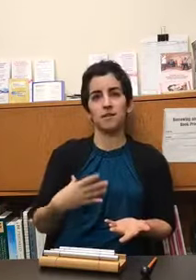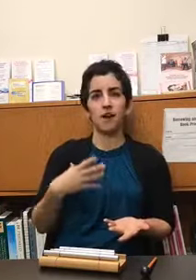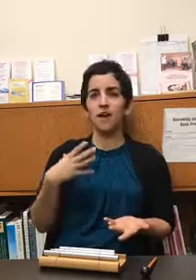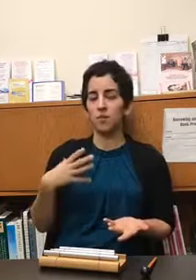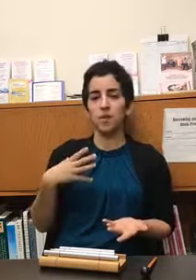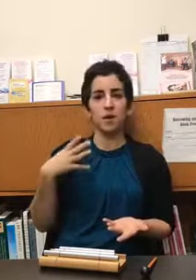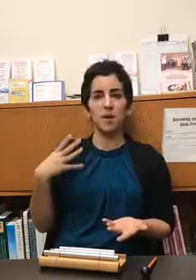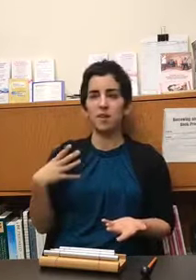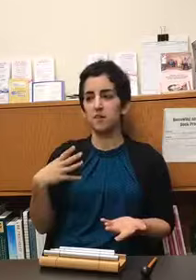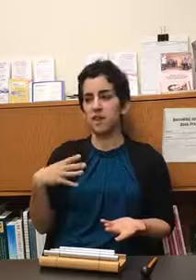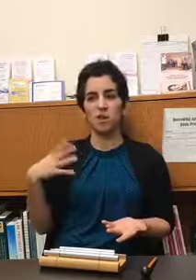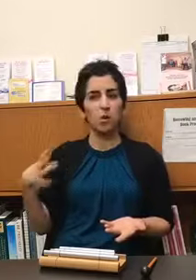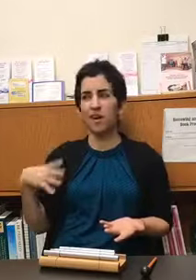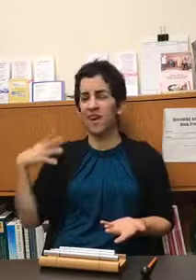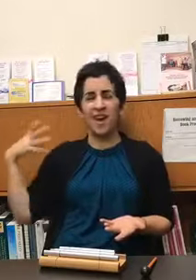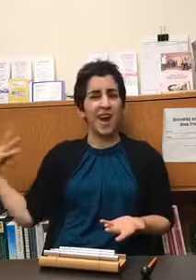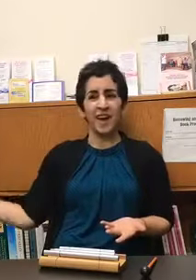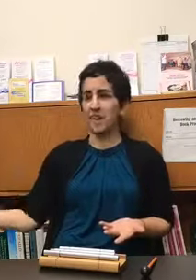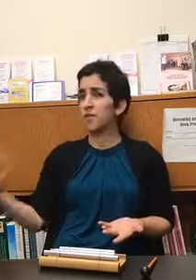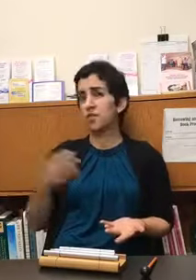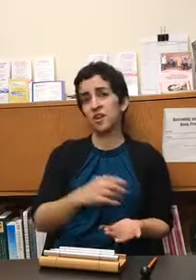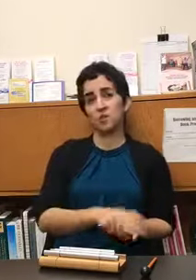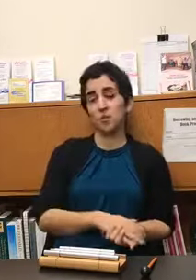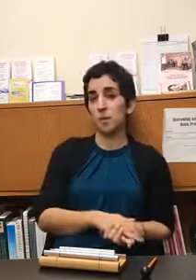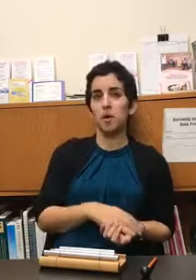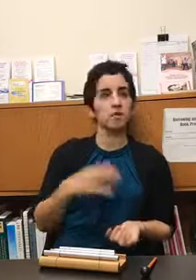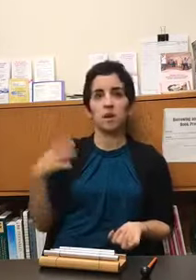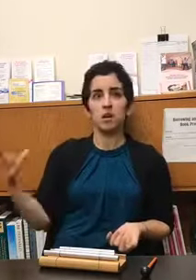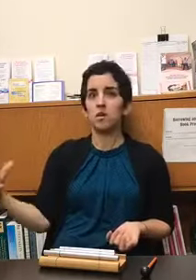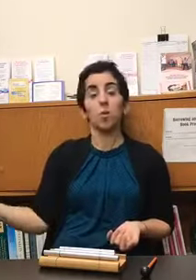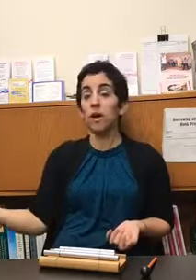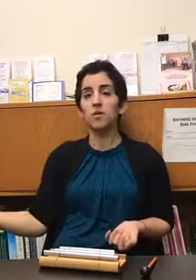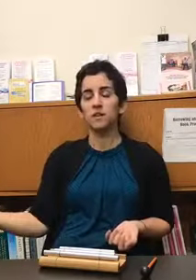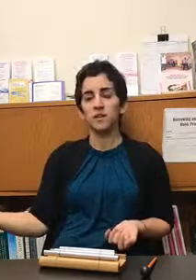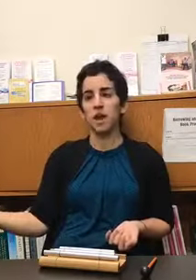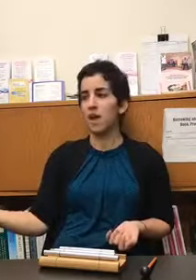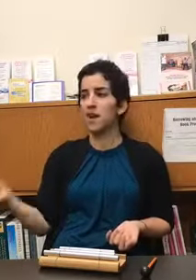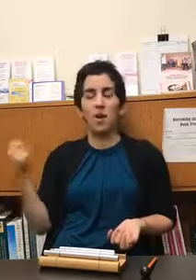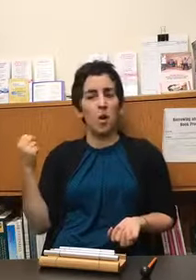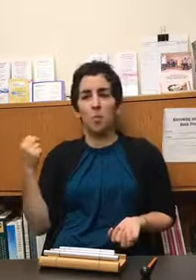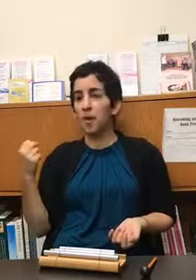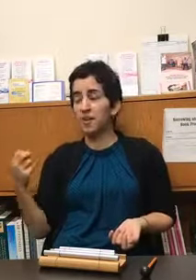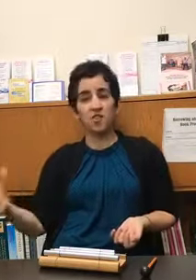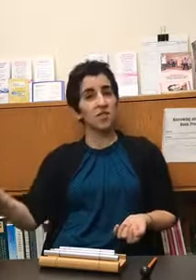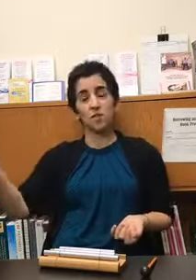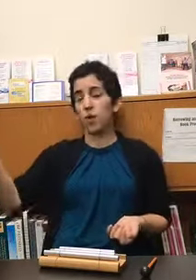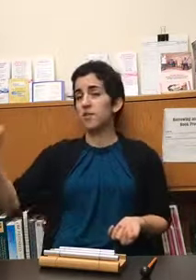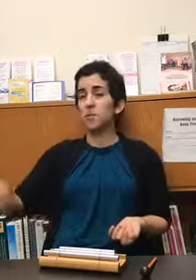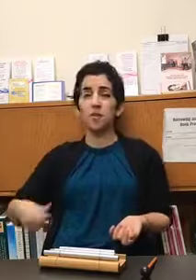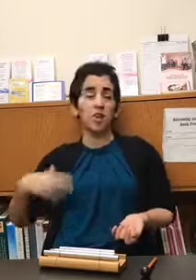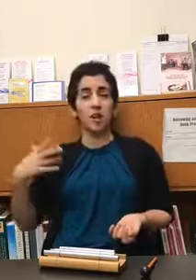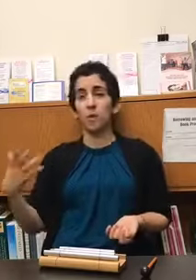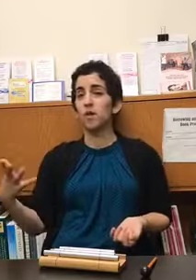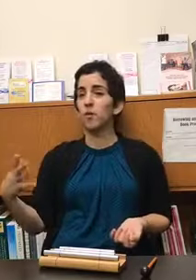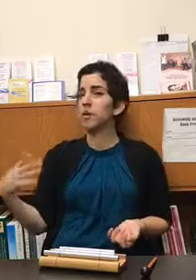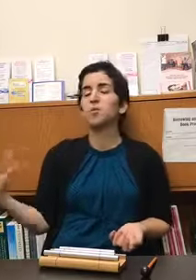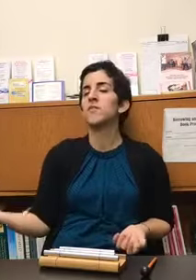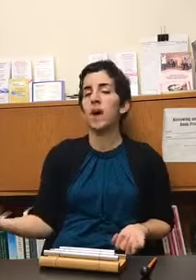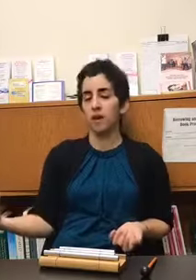lives when they come in and say you know what i had a confrontation with my boss and i didn't know what i was going to say but i just grounded my feet and i went for it and it was fine